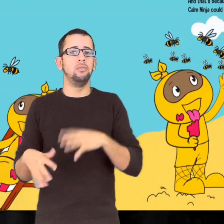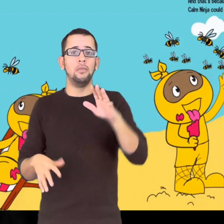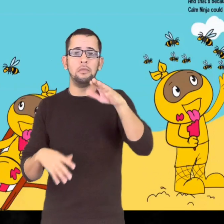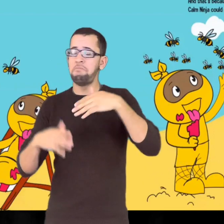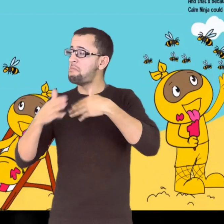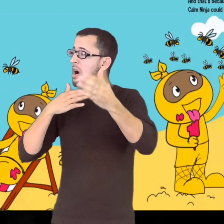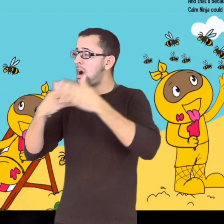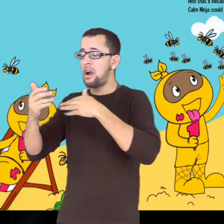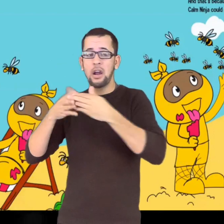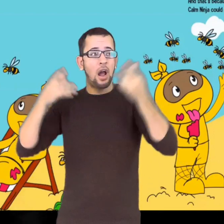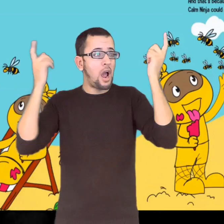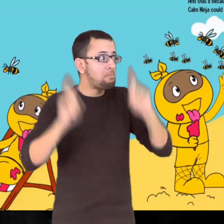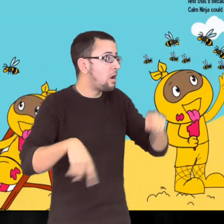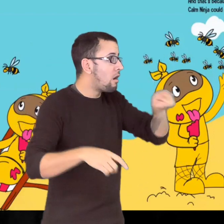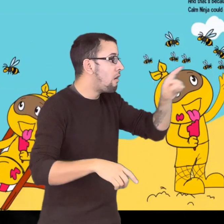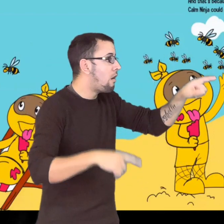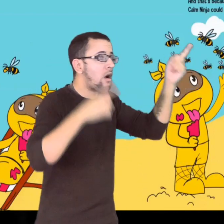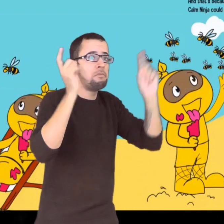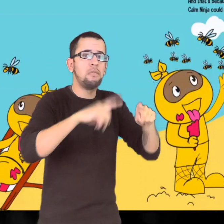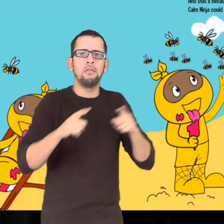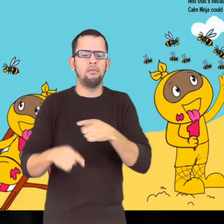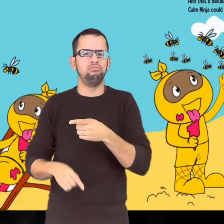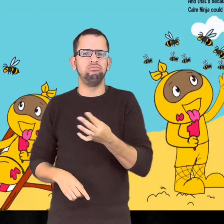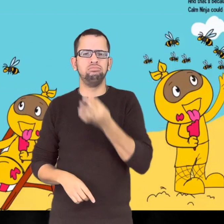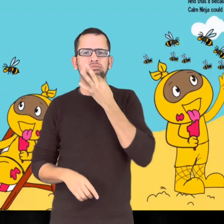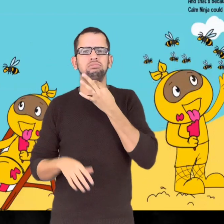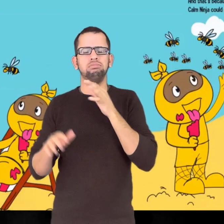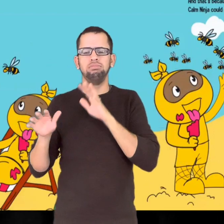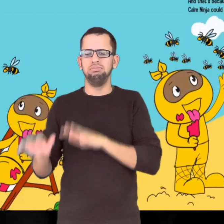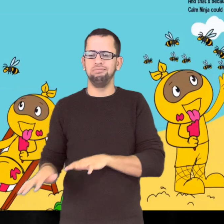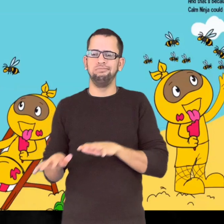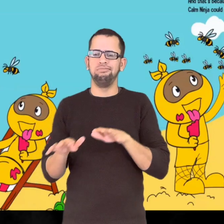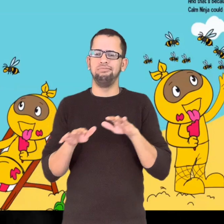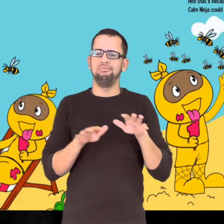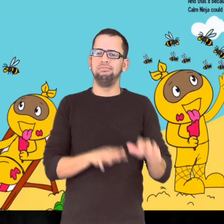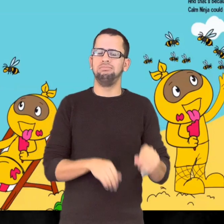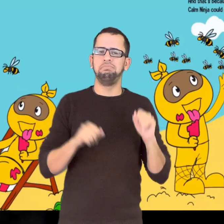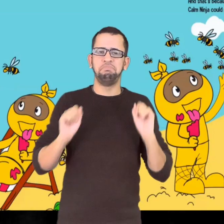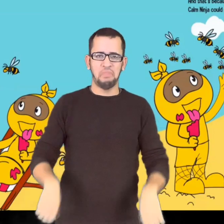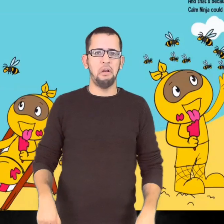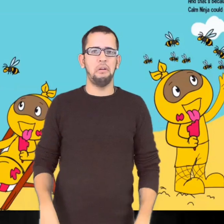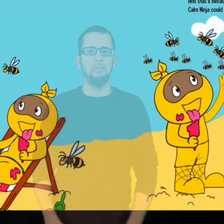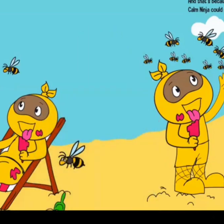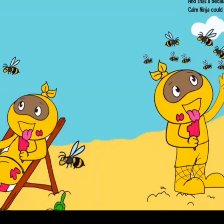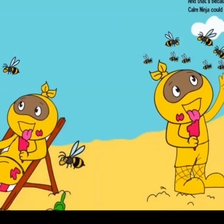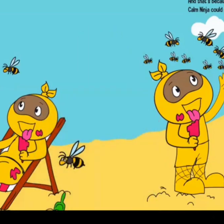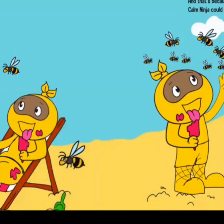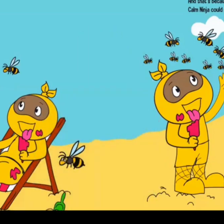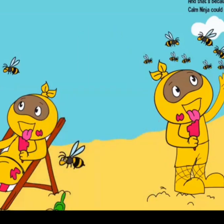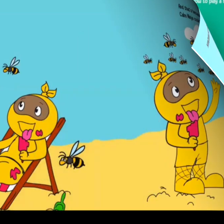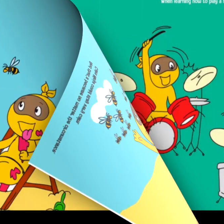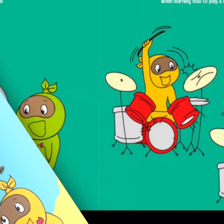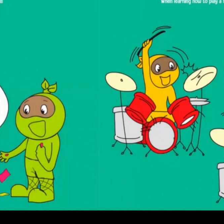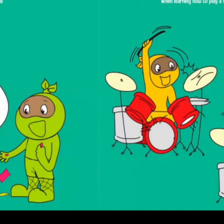And that's because, no matter the circumstance, Calm Ninja could stay very calm. For example,